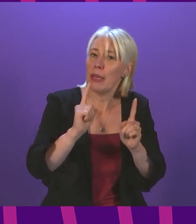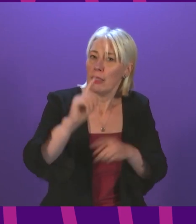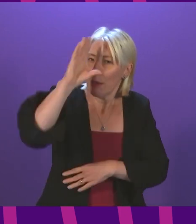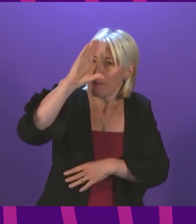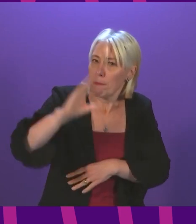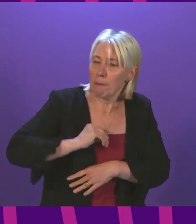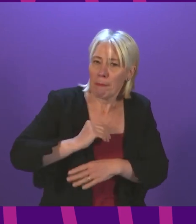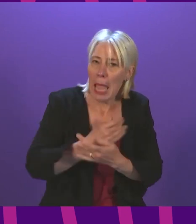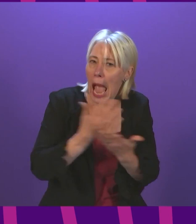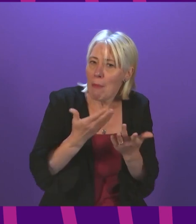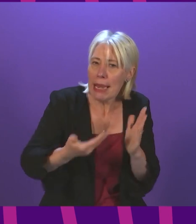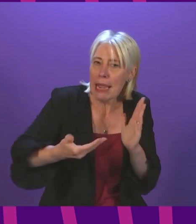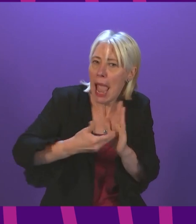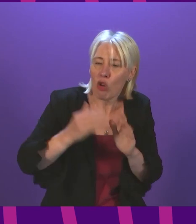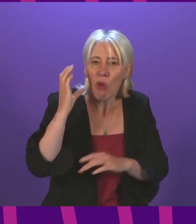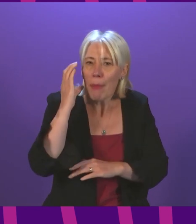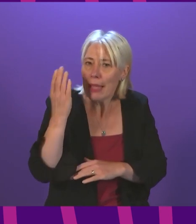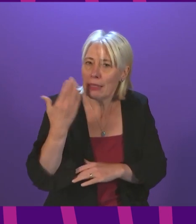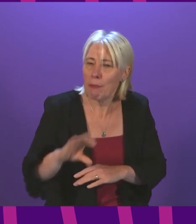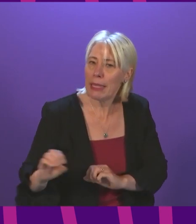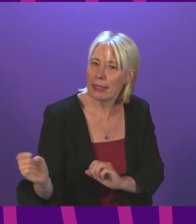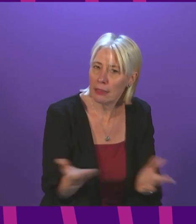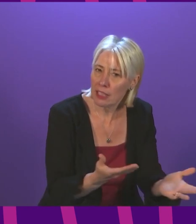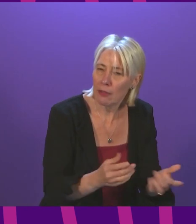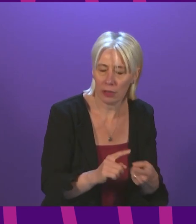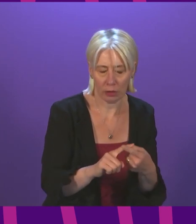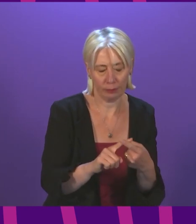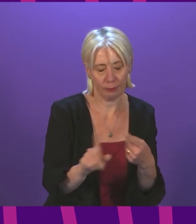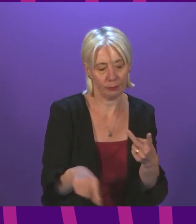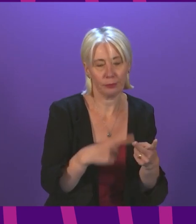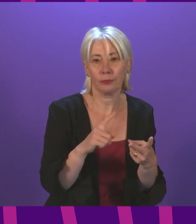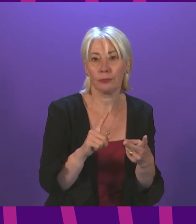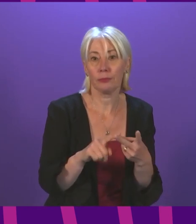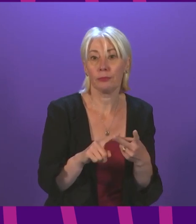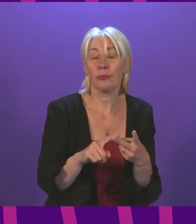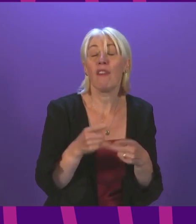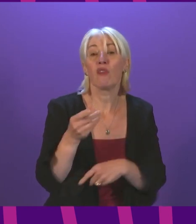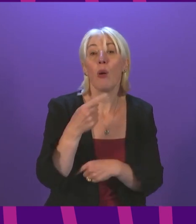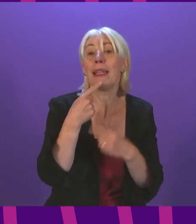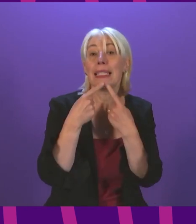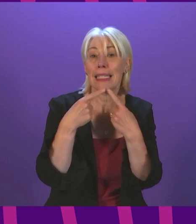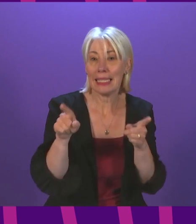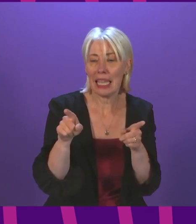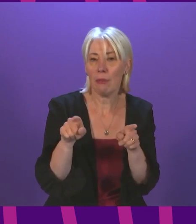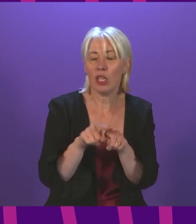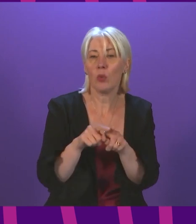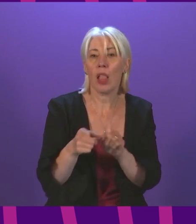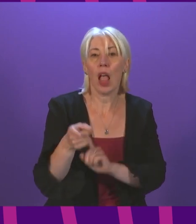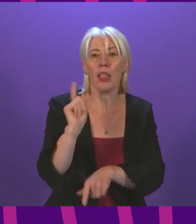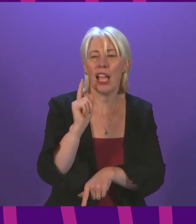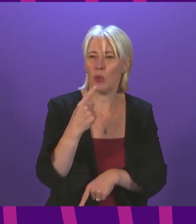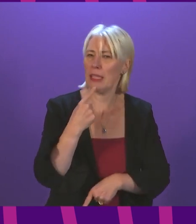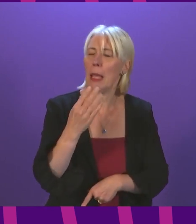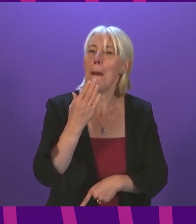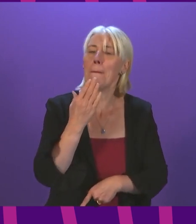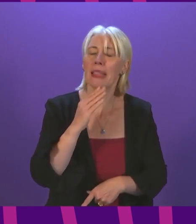beds have been delivered? Turning to other news in this statement, last week we called for a U-turn by the